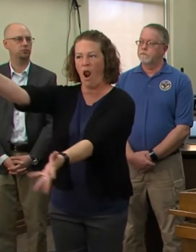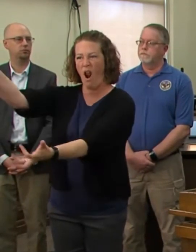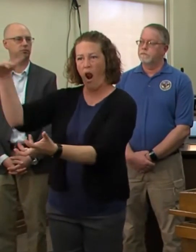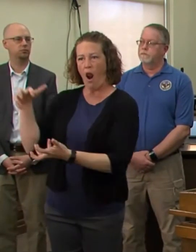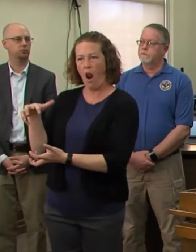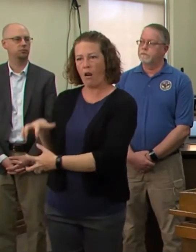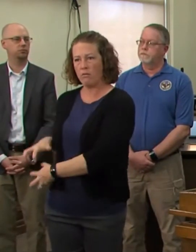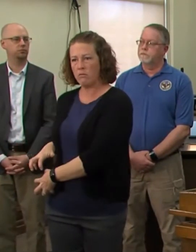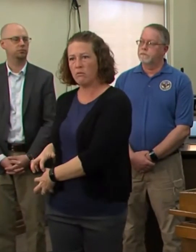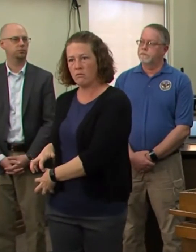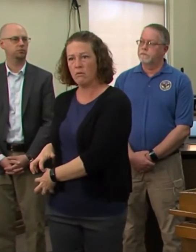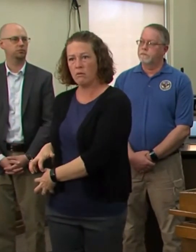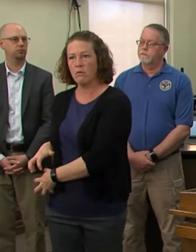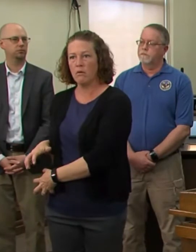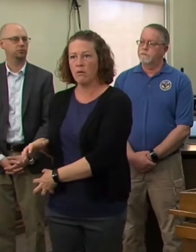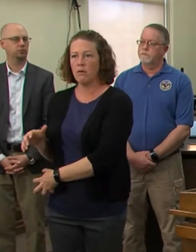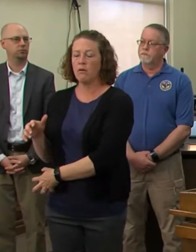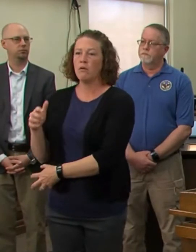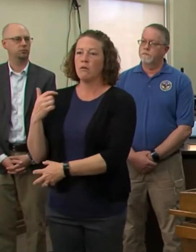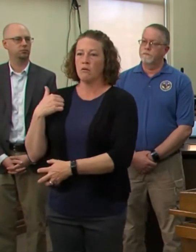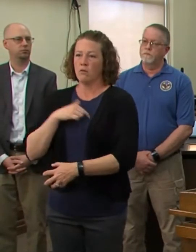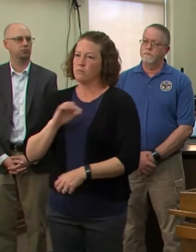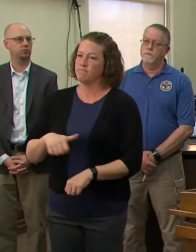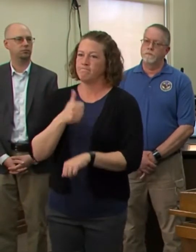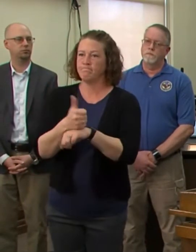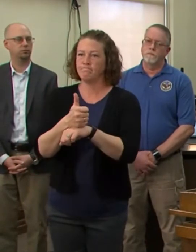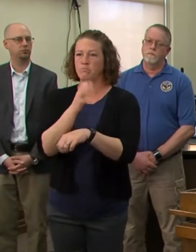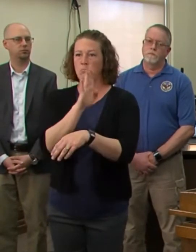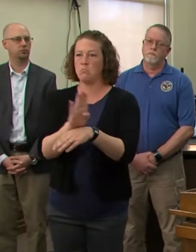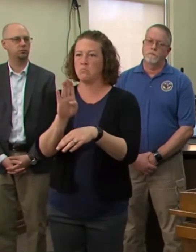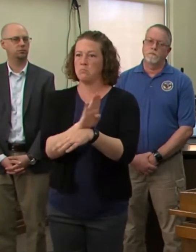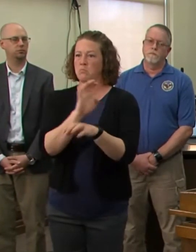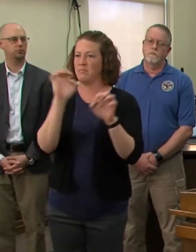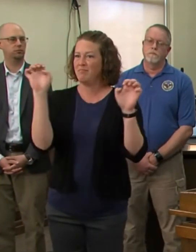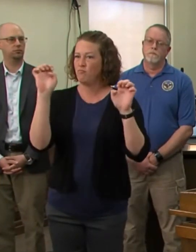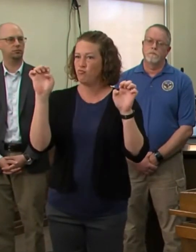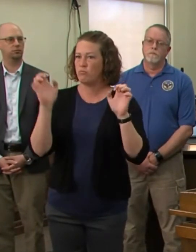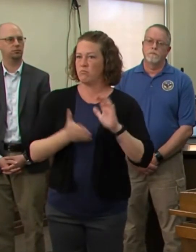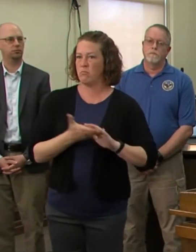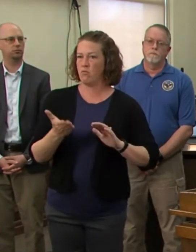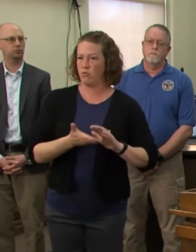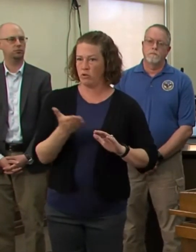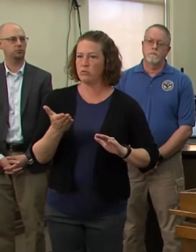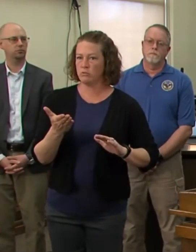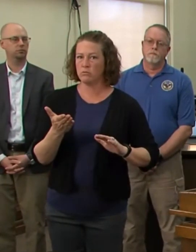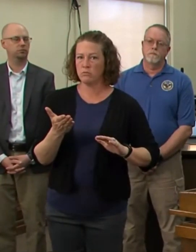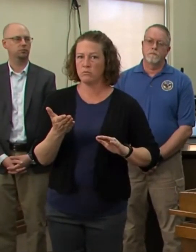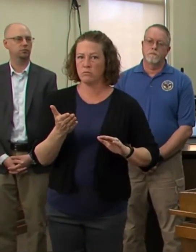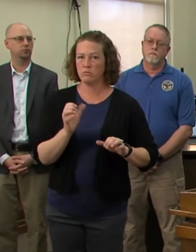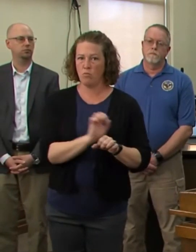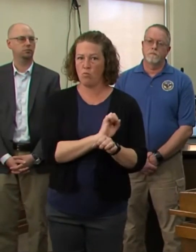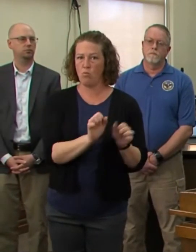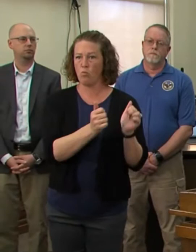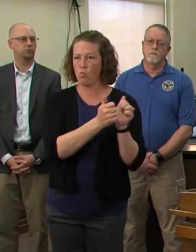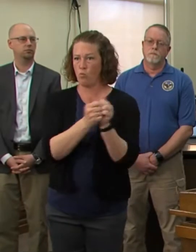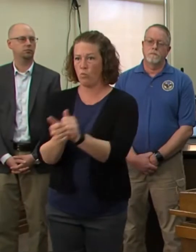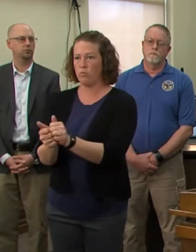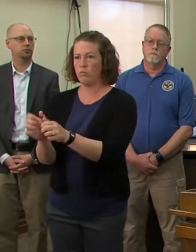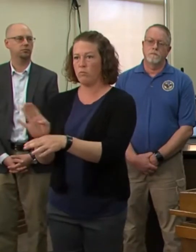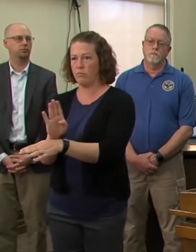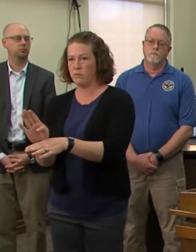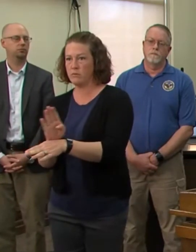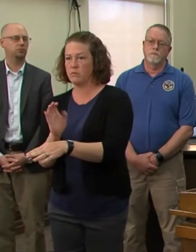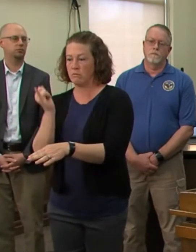activated our business emergency operations center to work with our private sector partners to address any